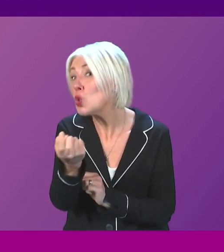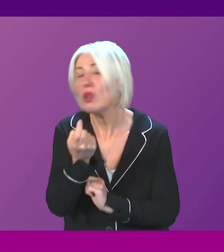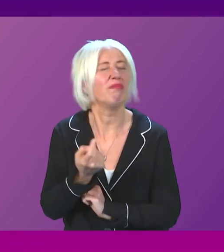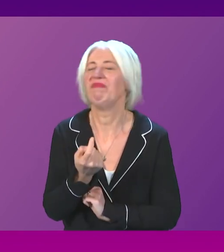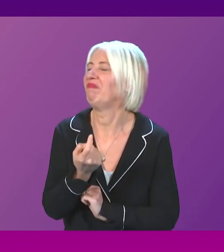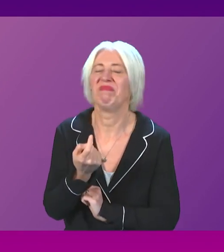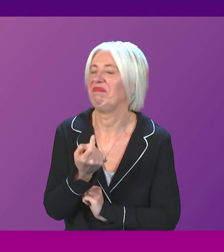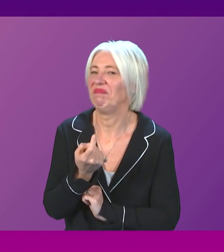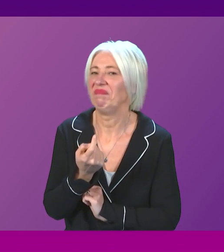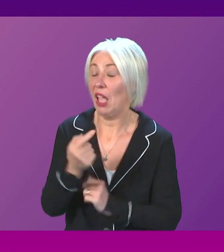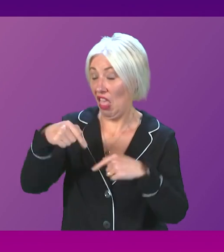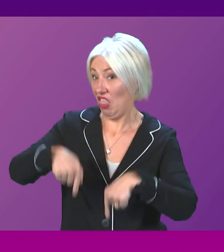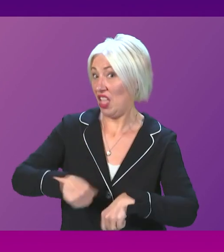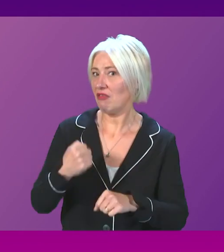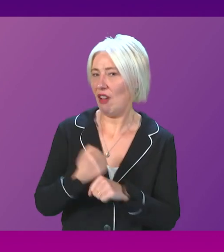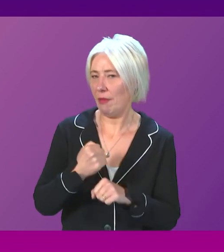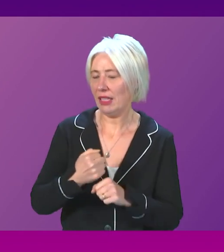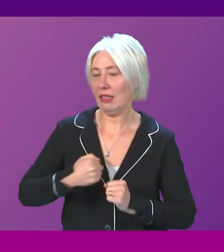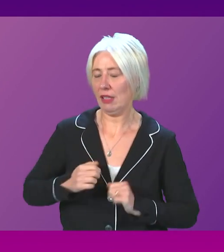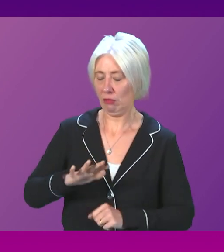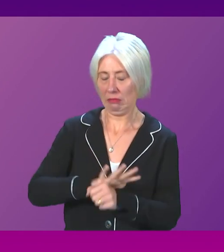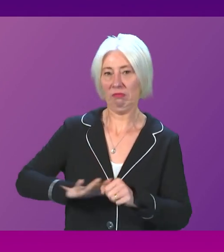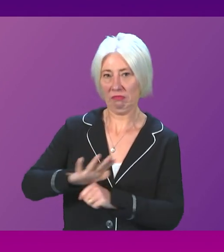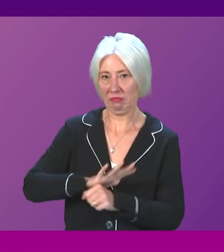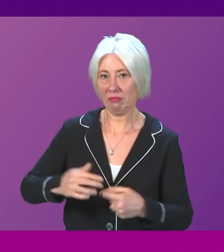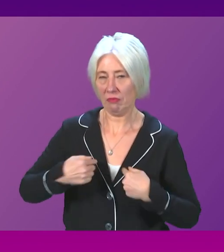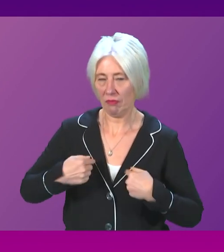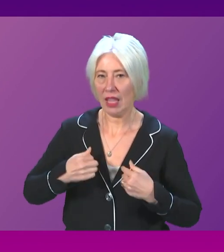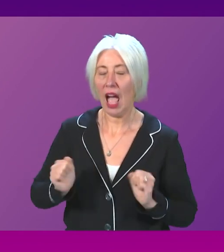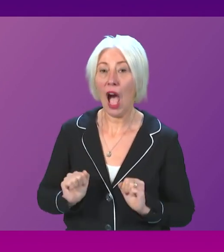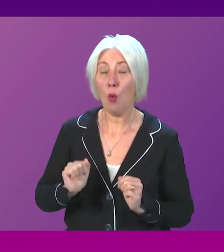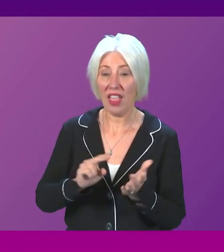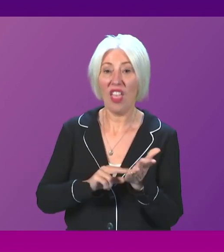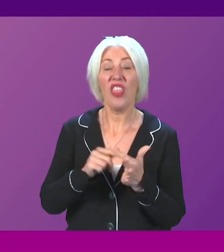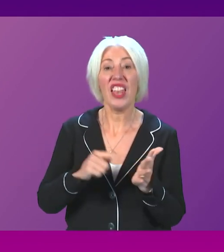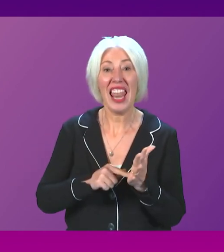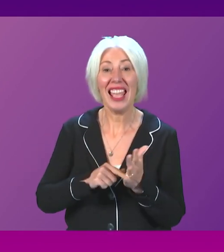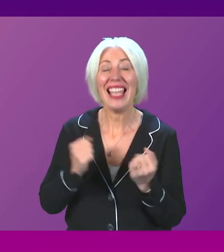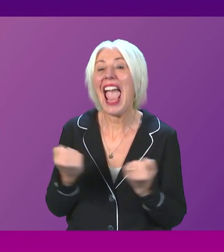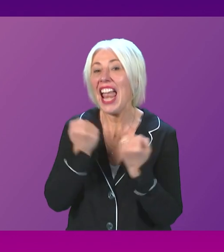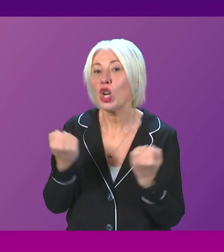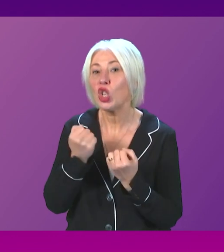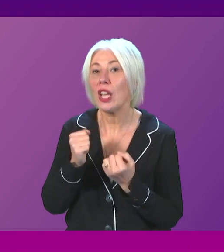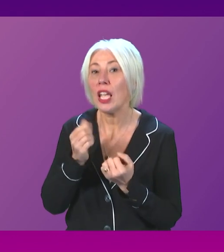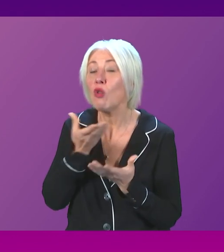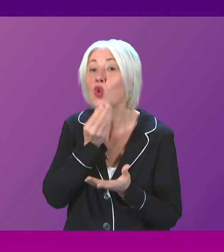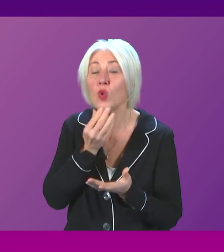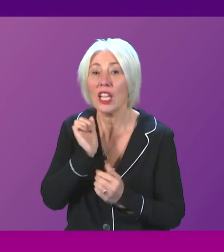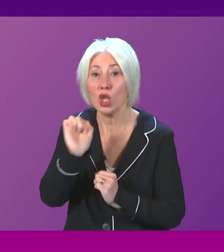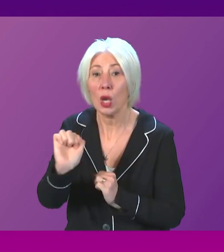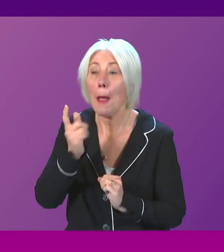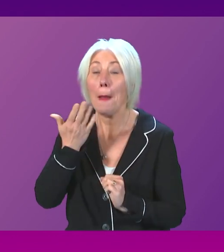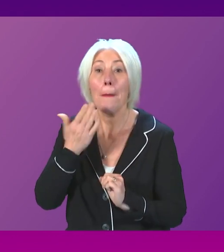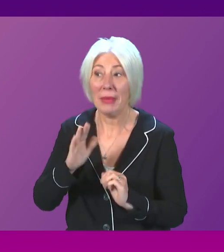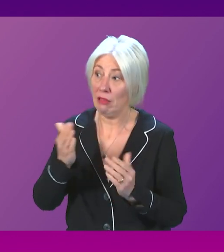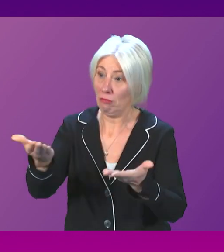under this government, we have a position where our net energy consumption is already provided by